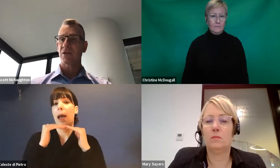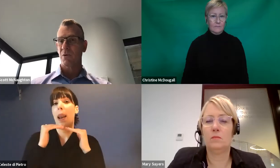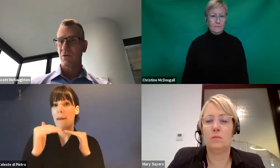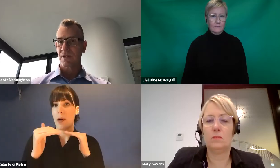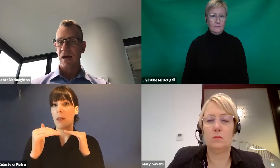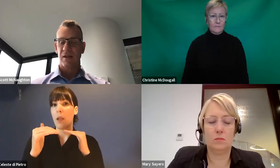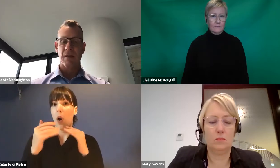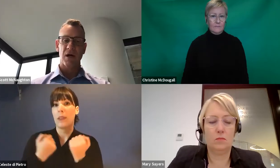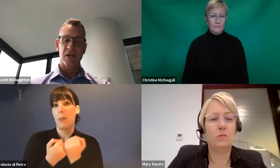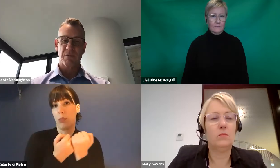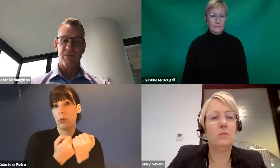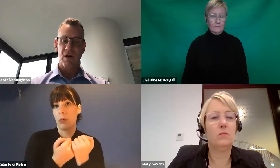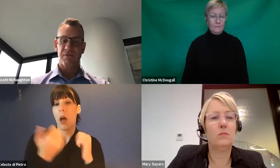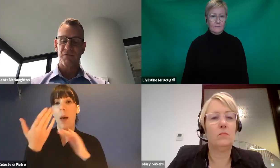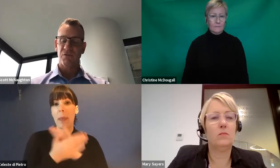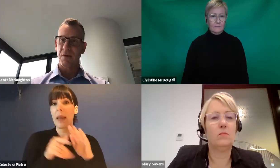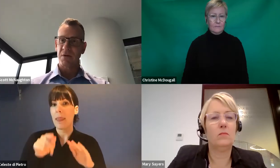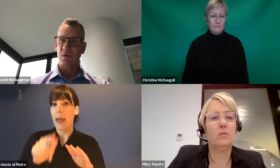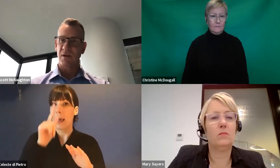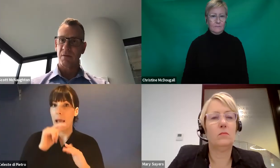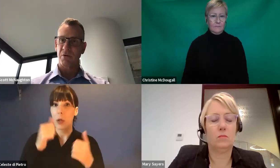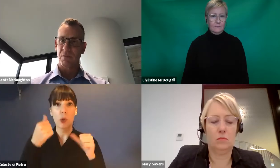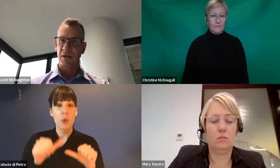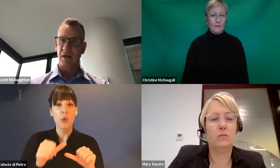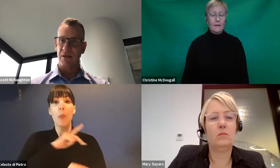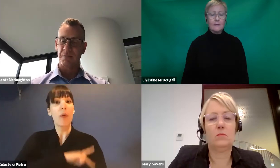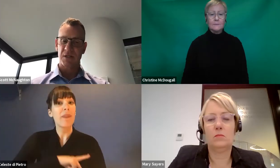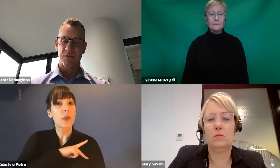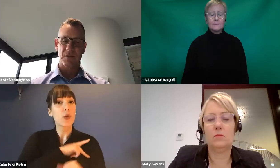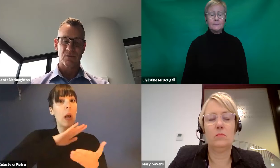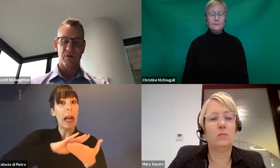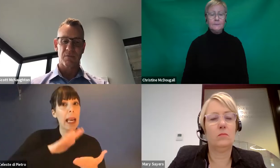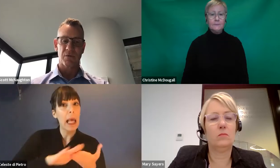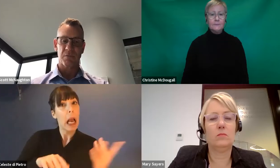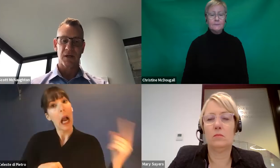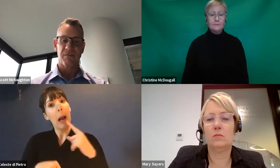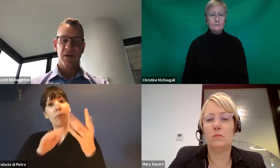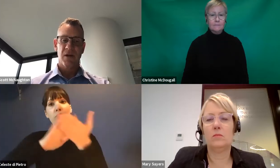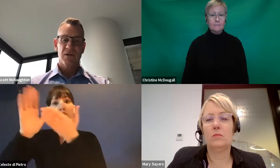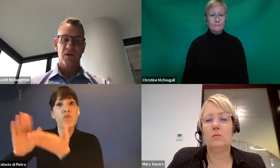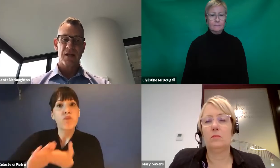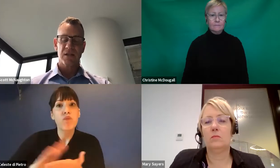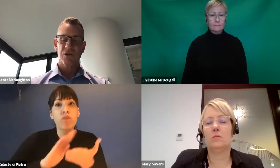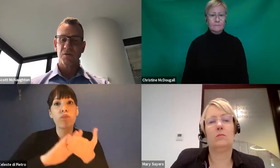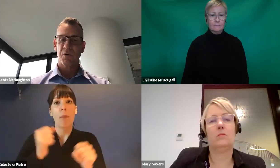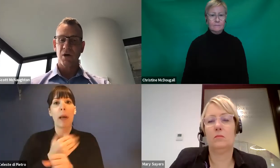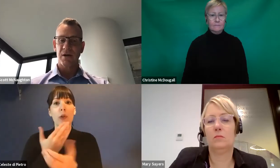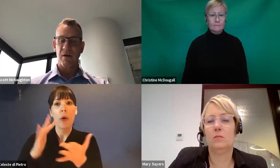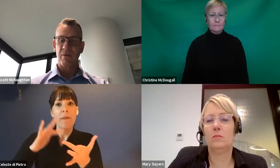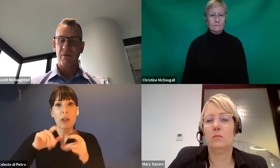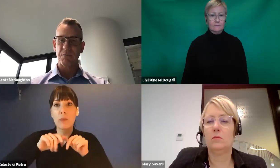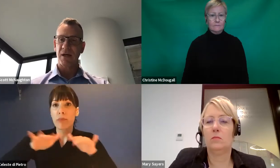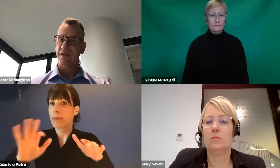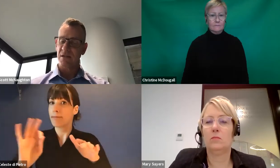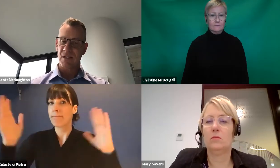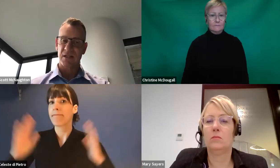and other supports that they might need to provide for members within the property, other participants who are in the property. So that's a new support item